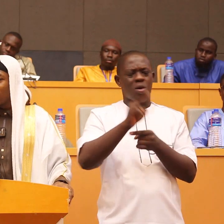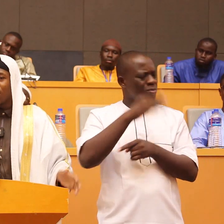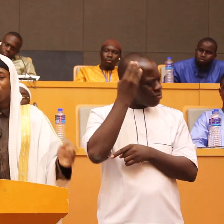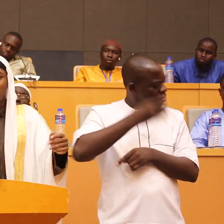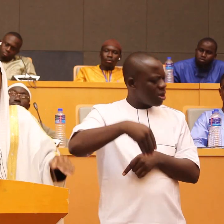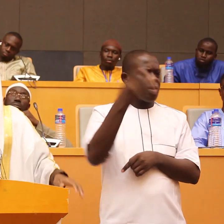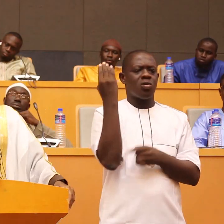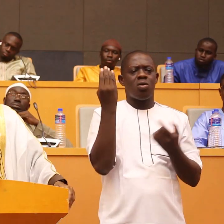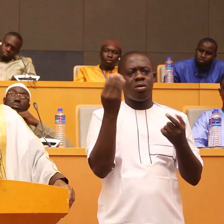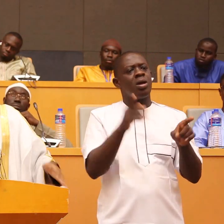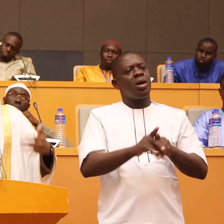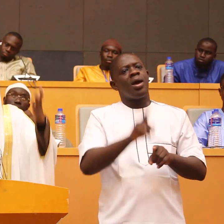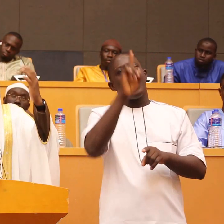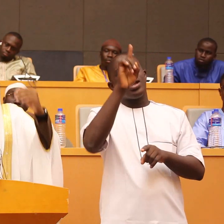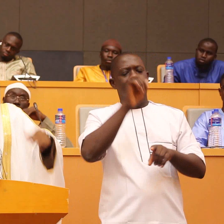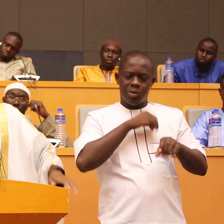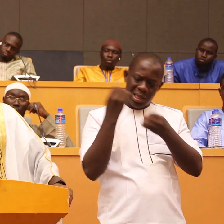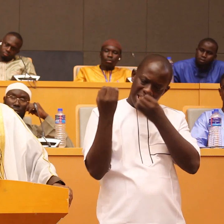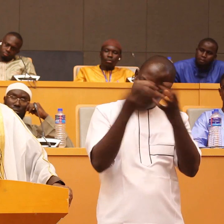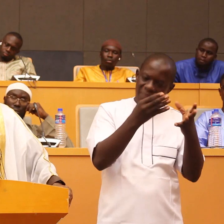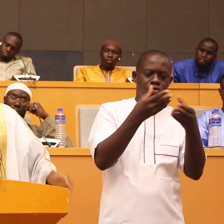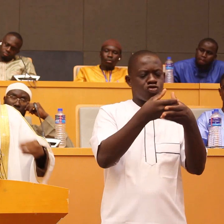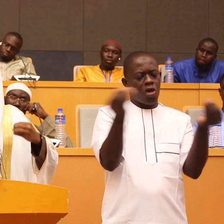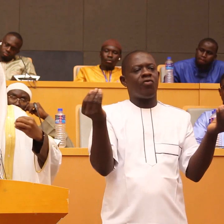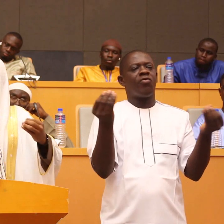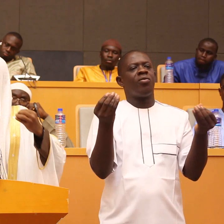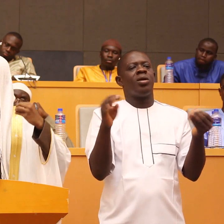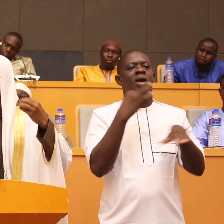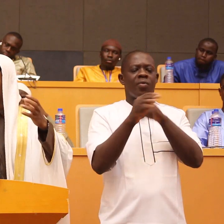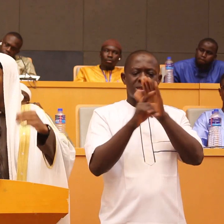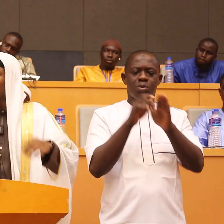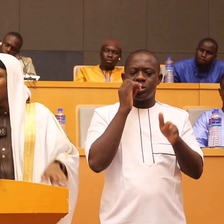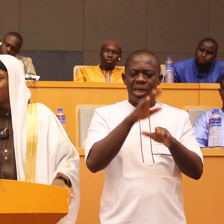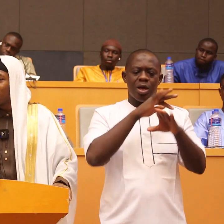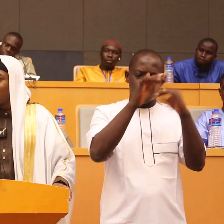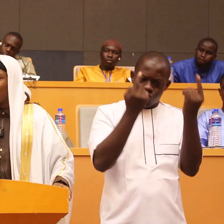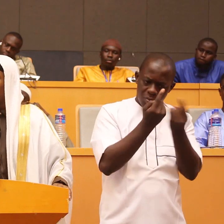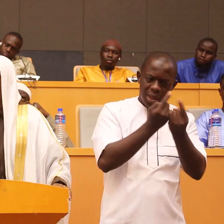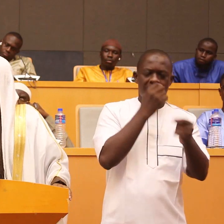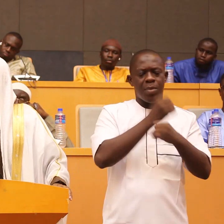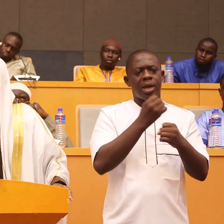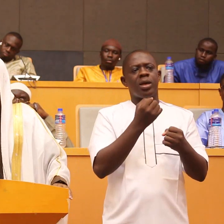allah subhanahu wa ta'ala has given us the solution whenever they say something that hurts you